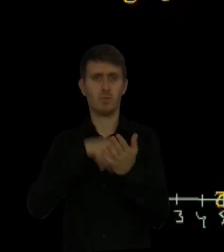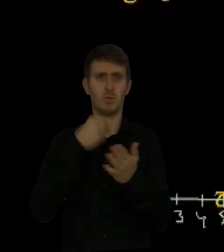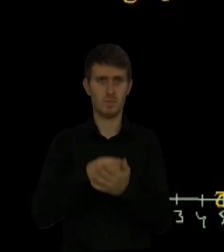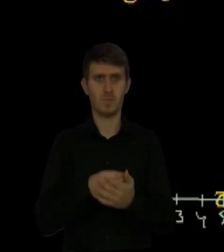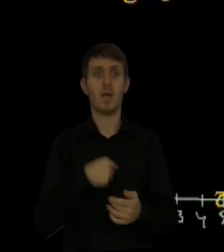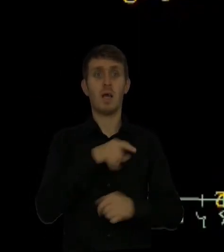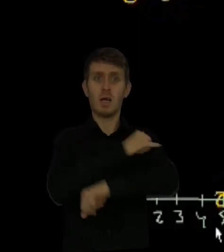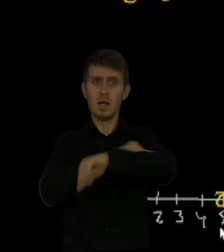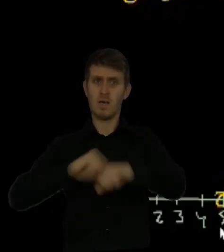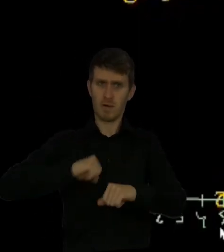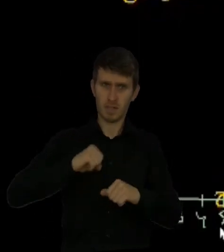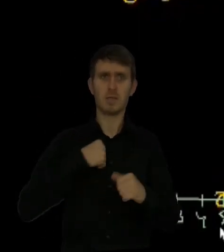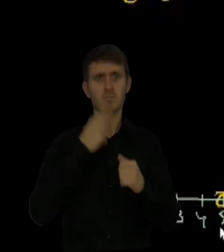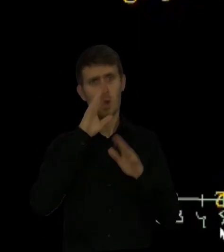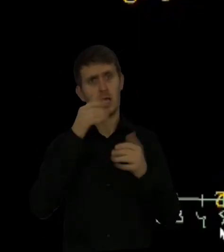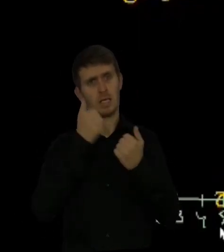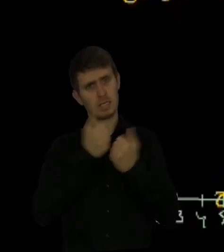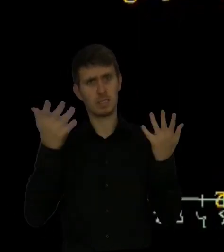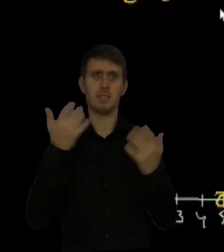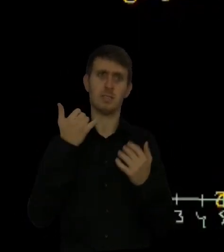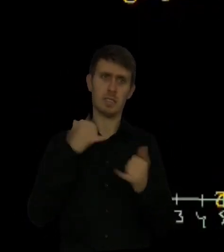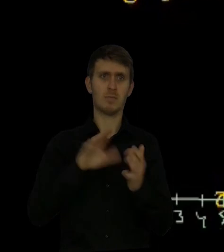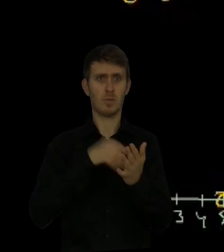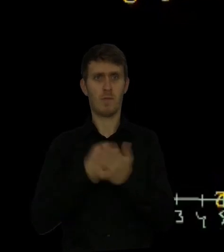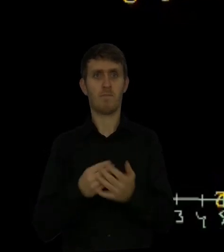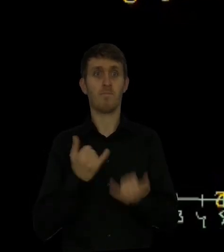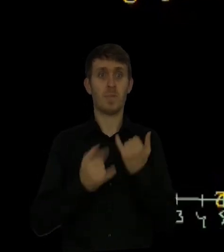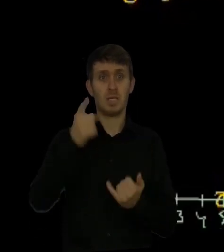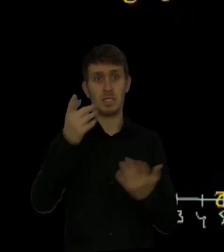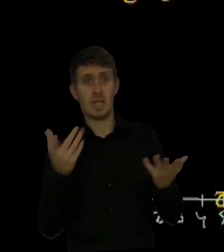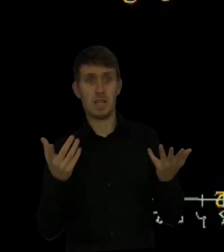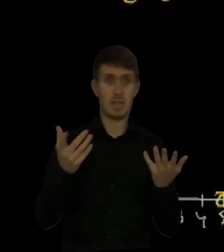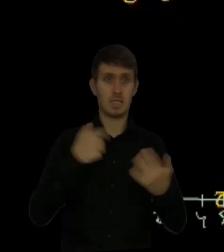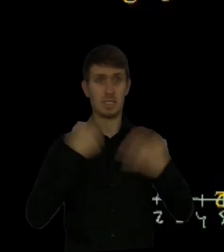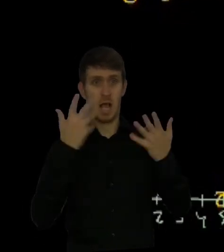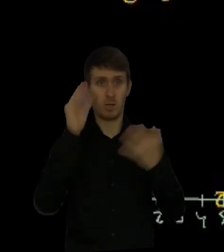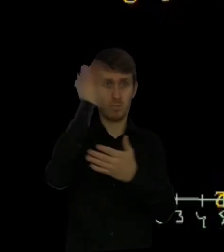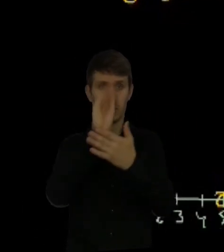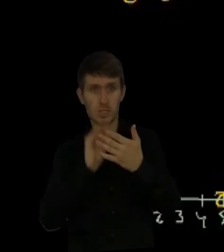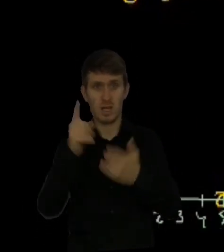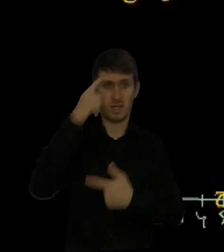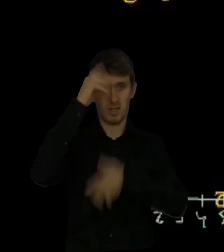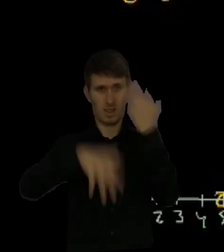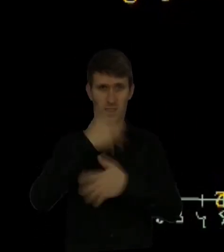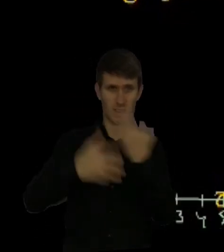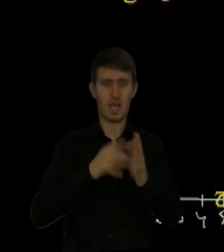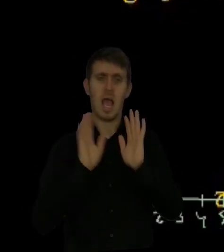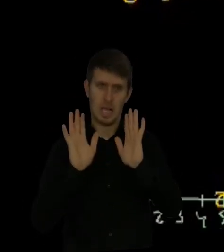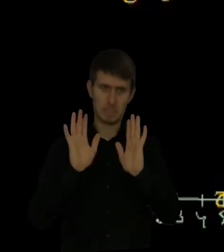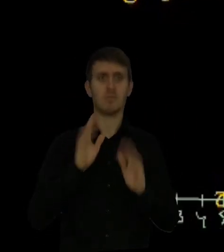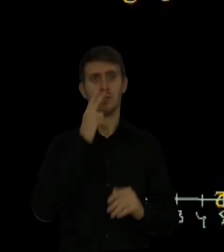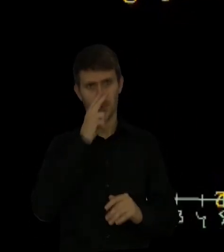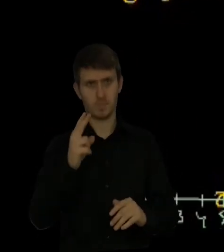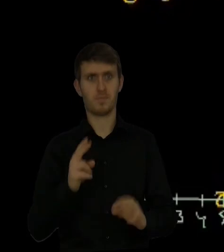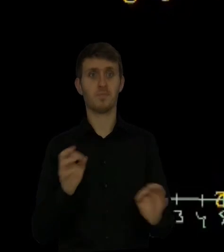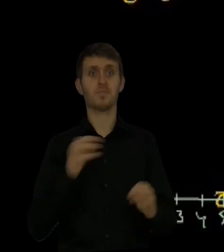couple of, since this number line is so nice, I want to do a few more problems using it. Although, as I use it, I'm sure I'll just continue to confuse you because I'll write so much on top of it. But